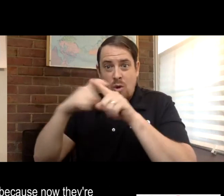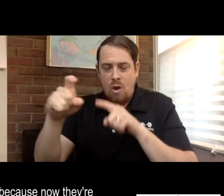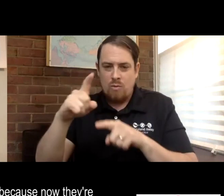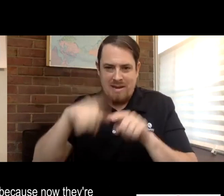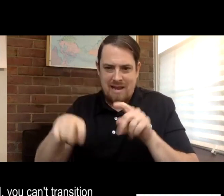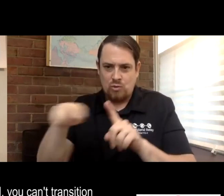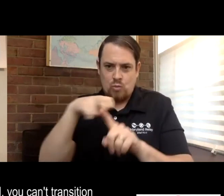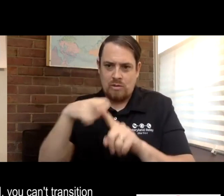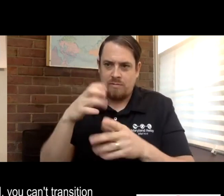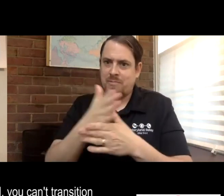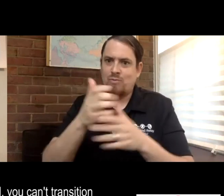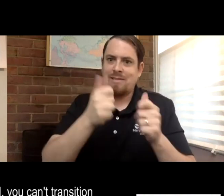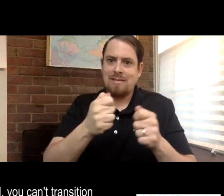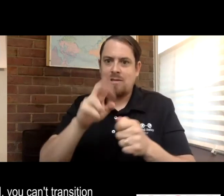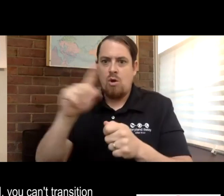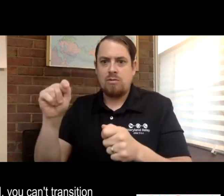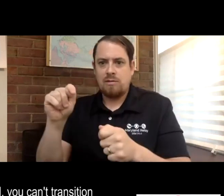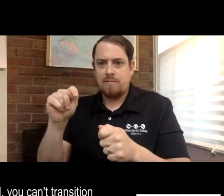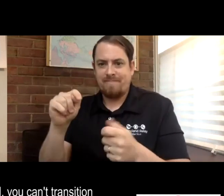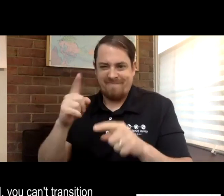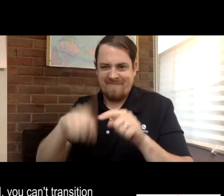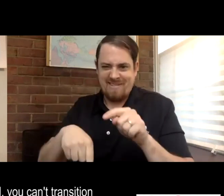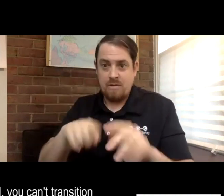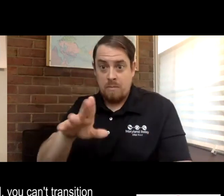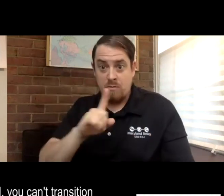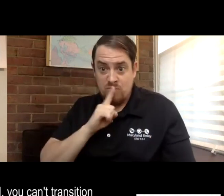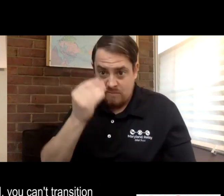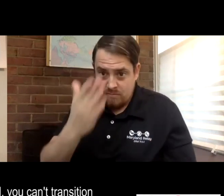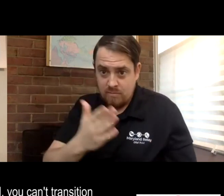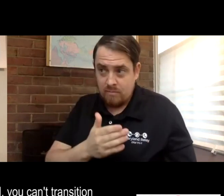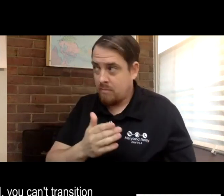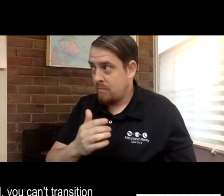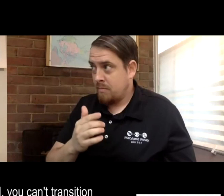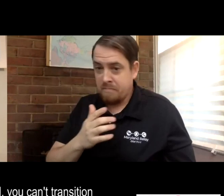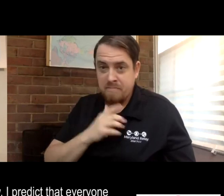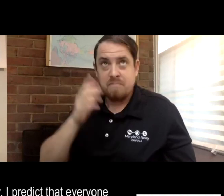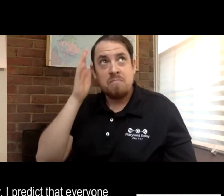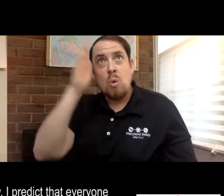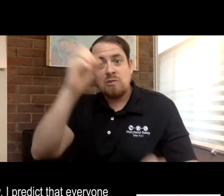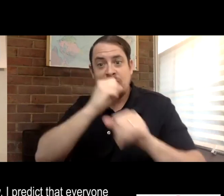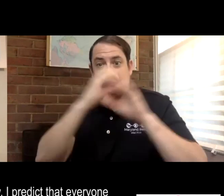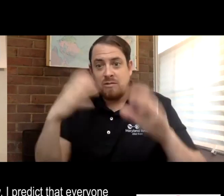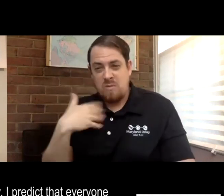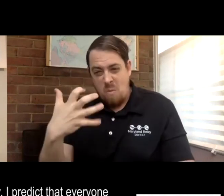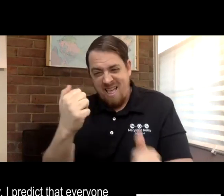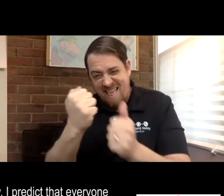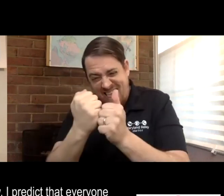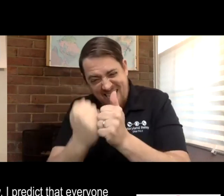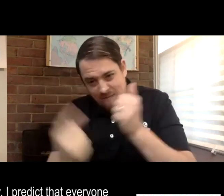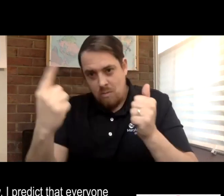systems. And so within the call, you can't transition between traditional text and RTT. Now, to let you know,